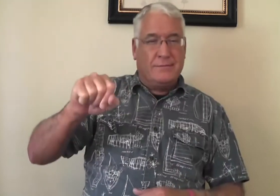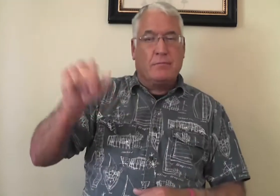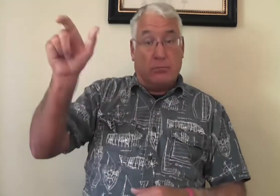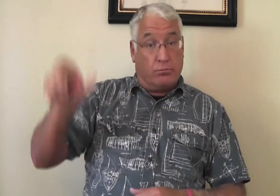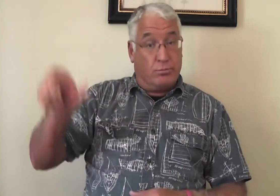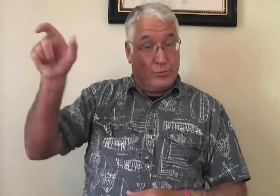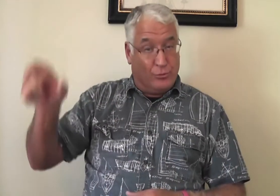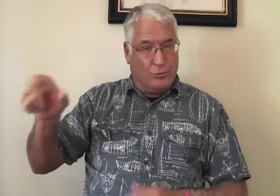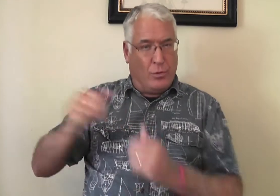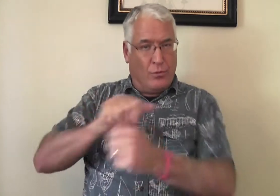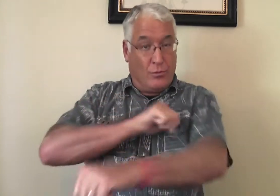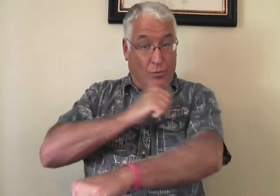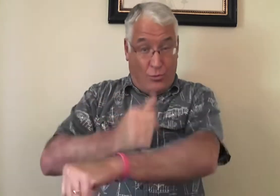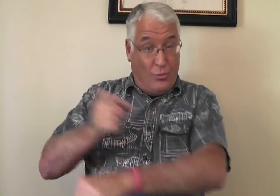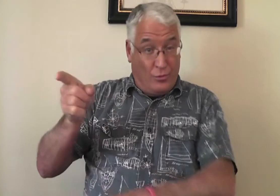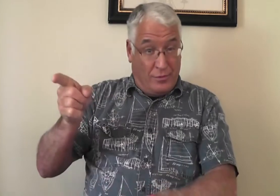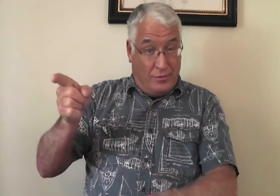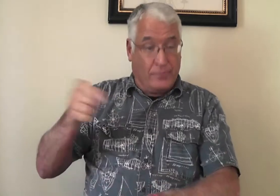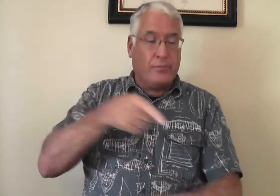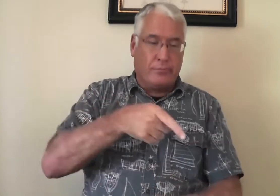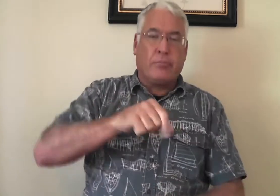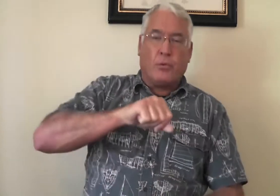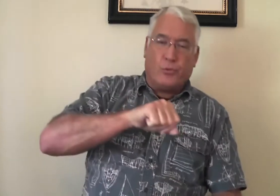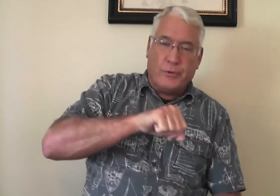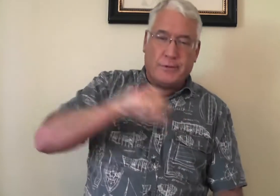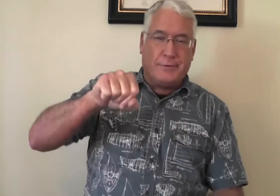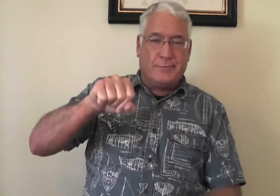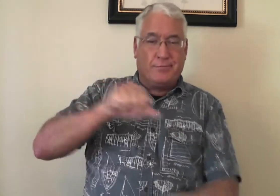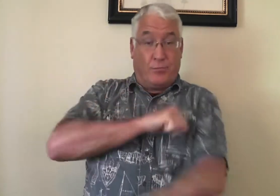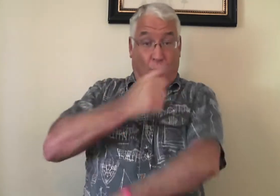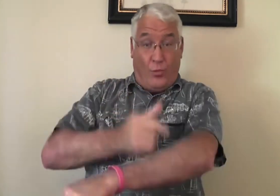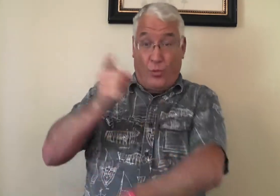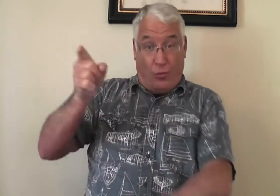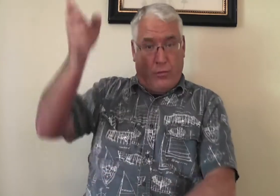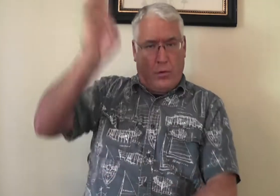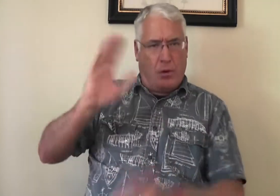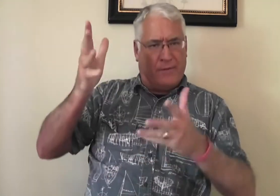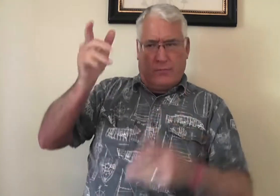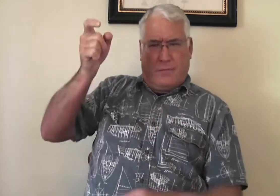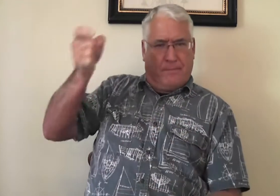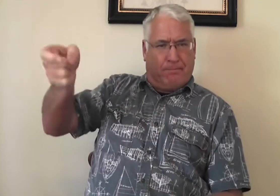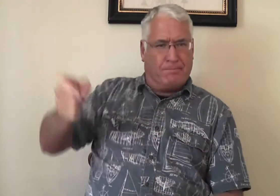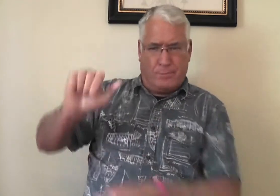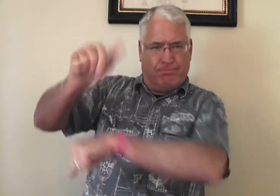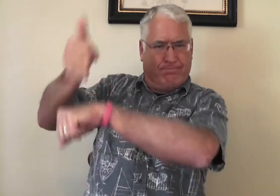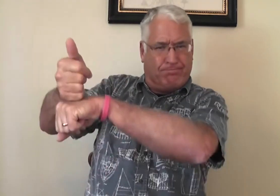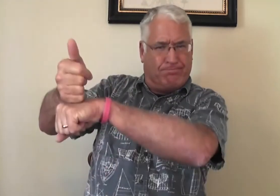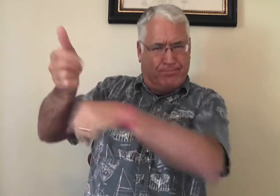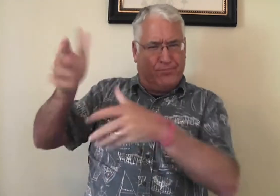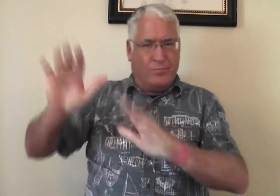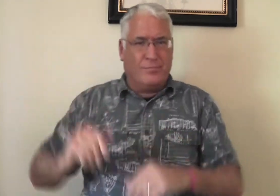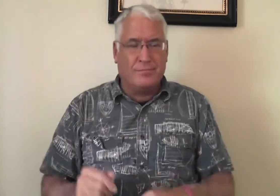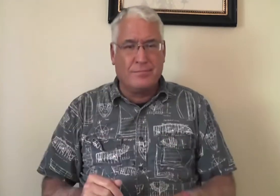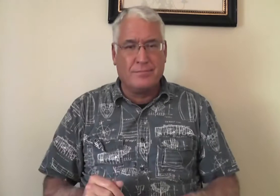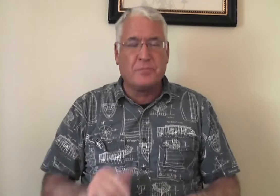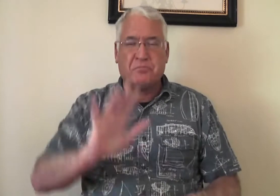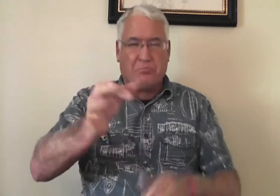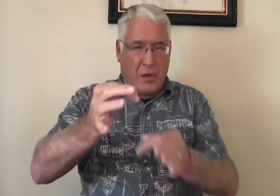whoever resists the person who has authority, they are resisting the authority that God